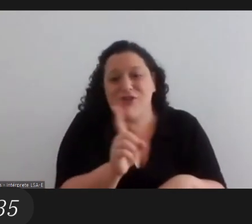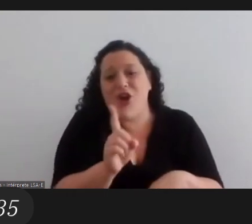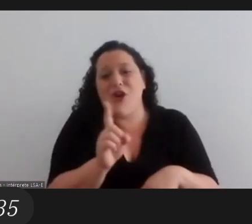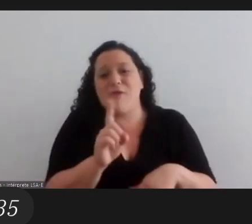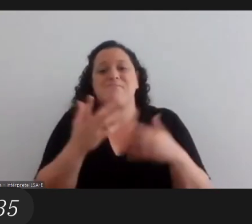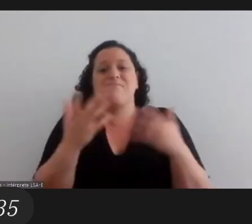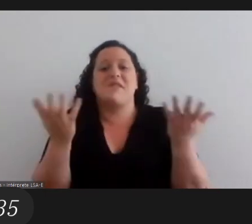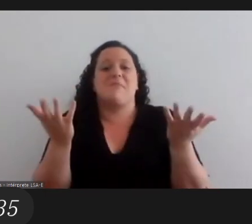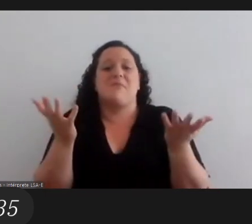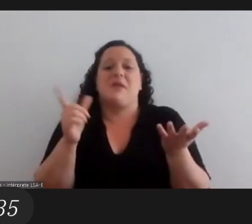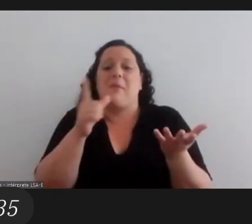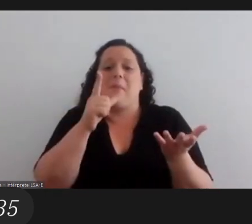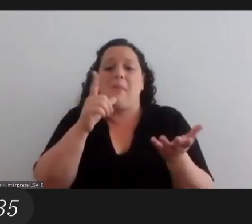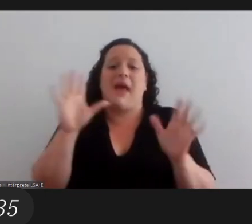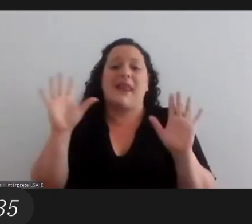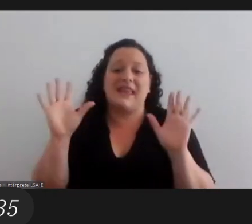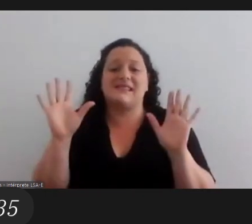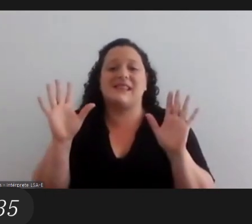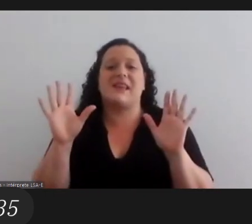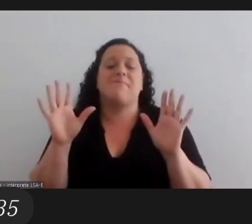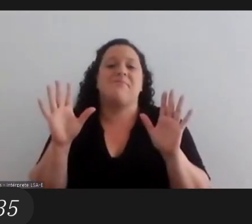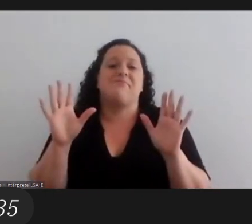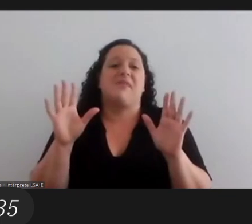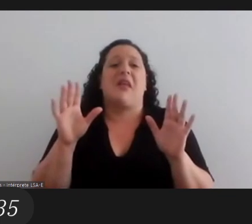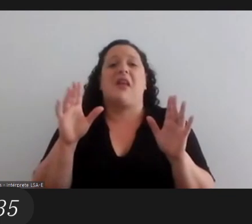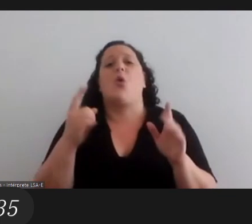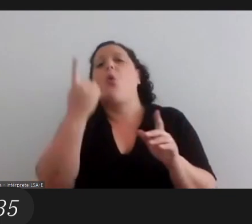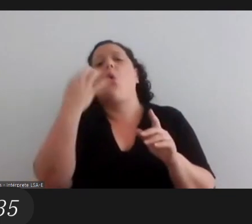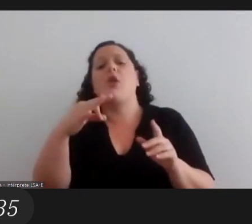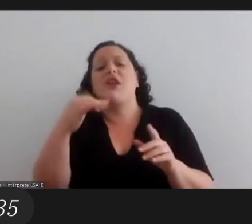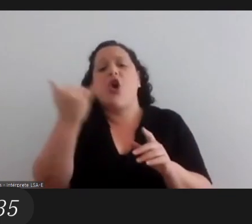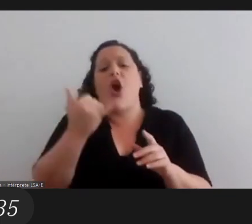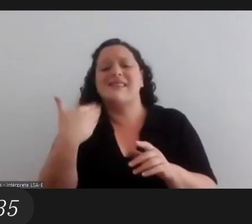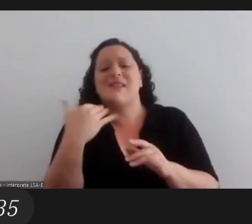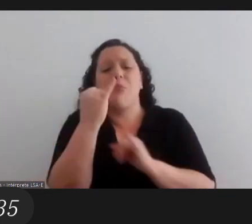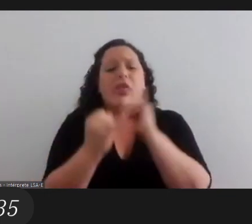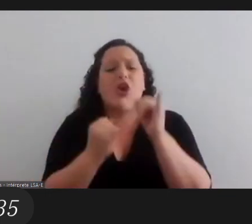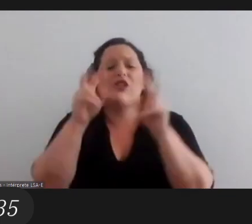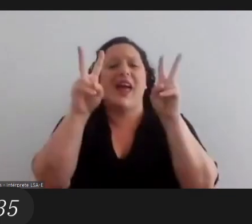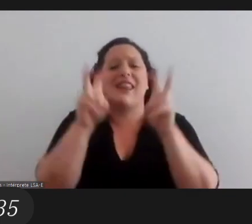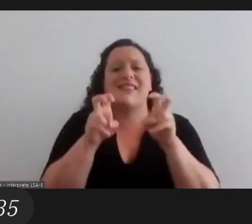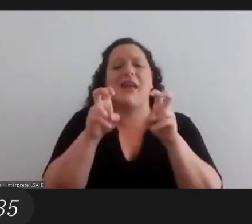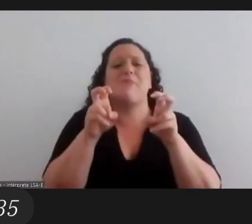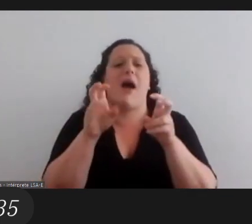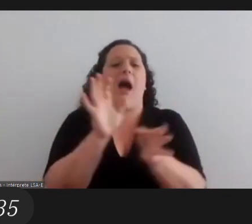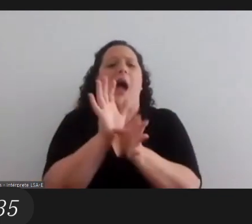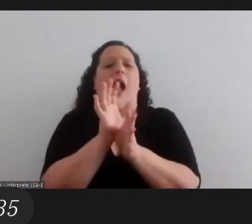because i feel that they are stuck at this closet step and i think that there's much more to tell if we